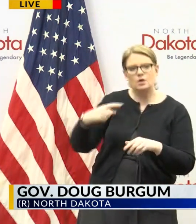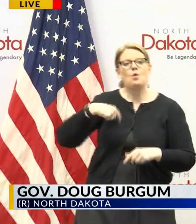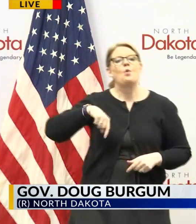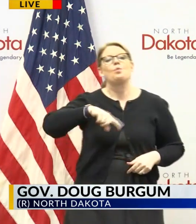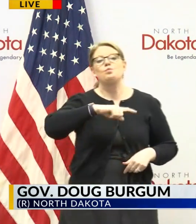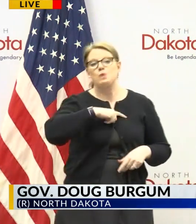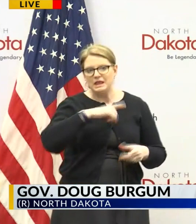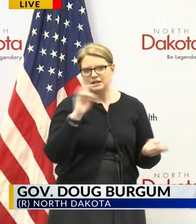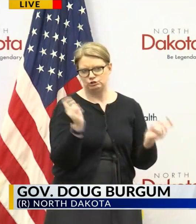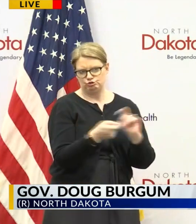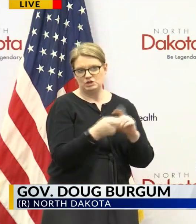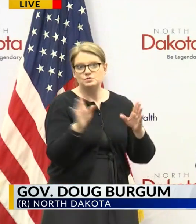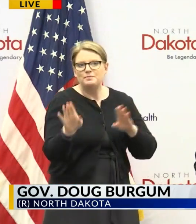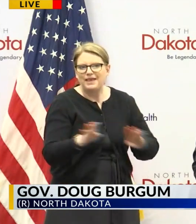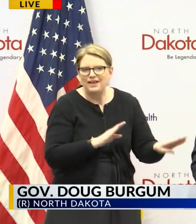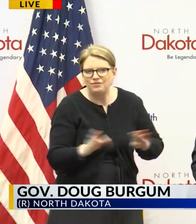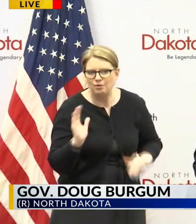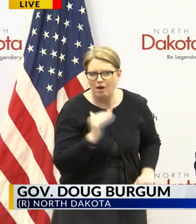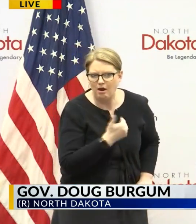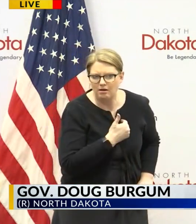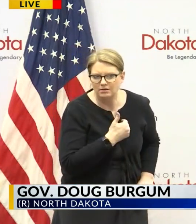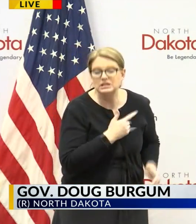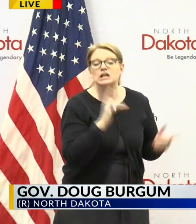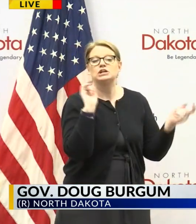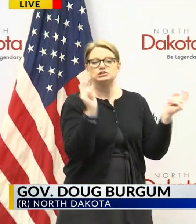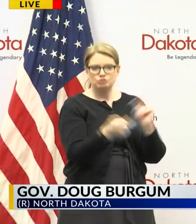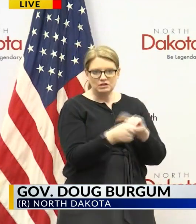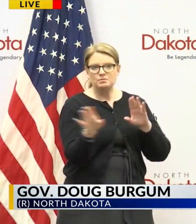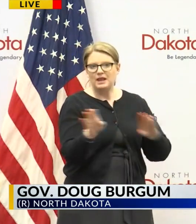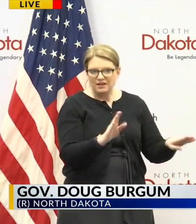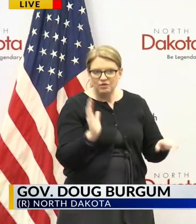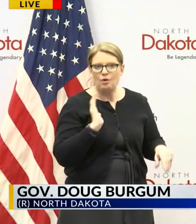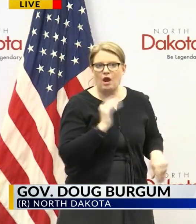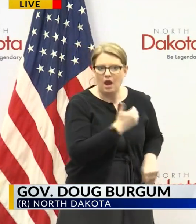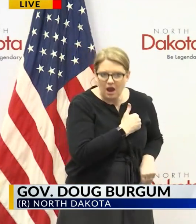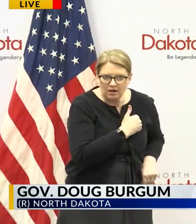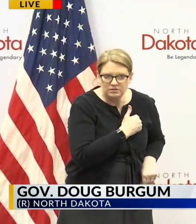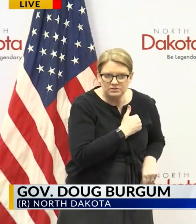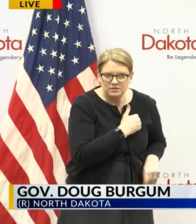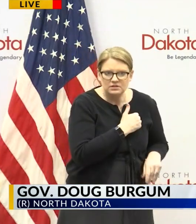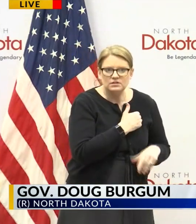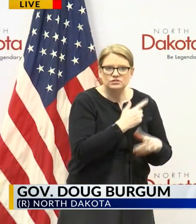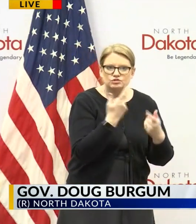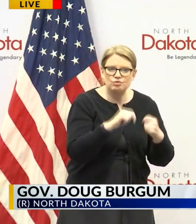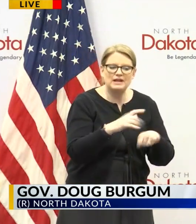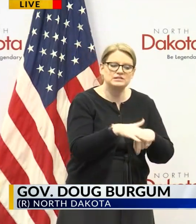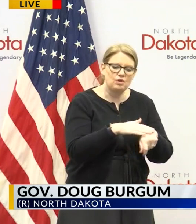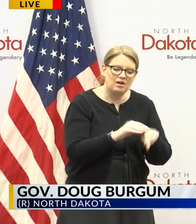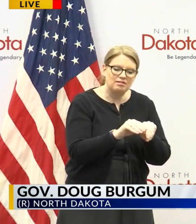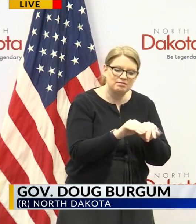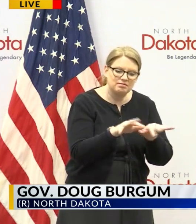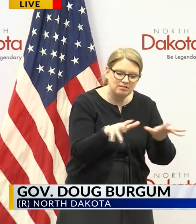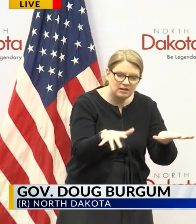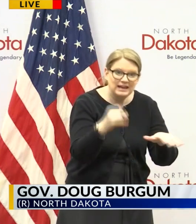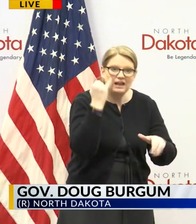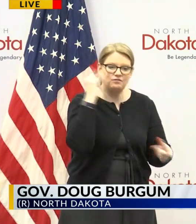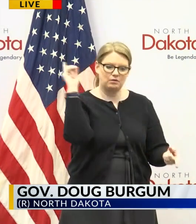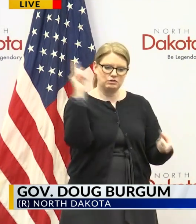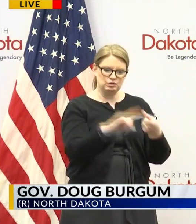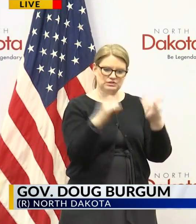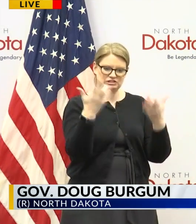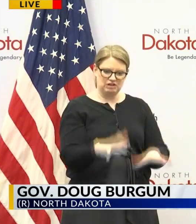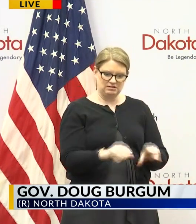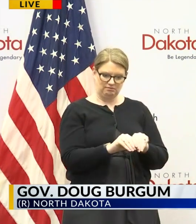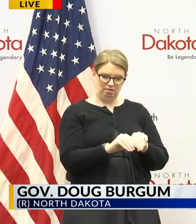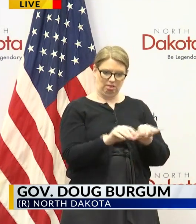to reduce the likelihood of of transmission and when we reduce the likelihood of transmission then we